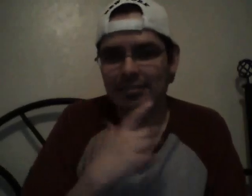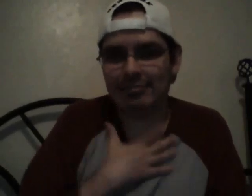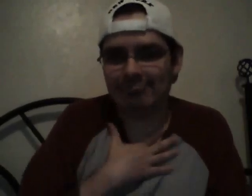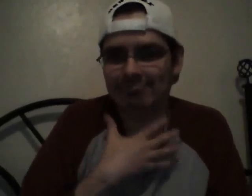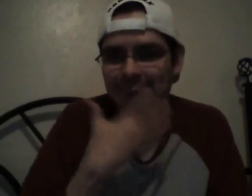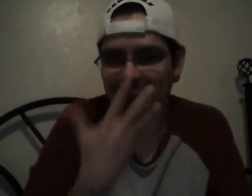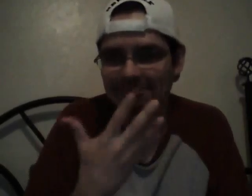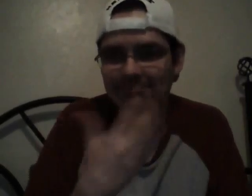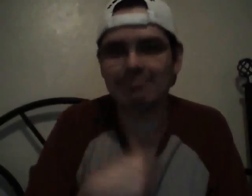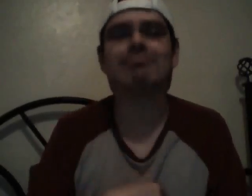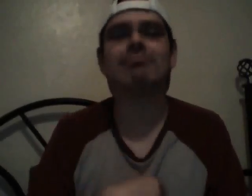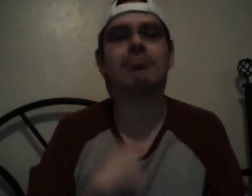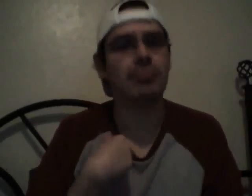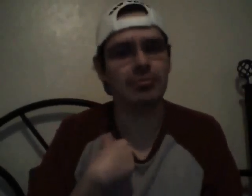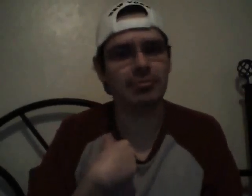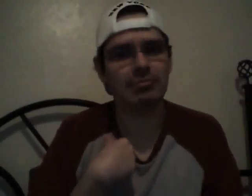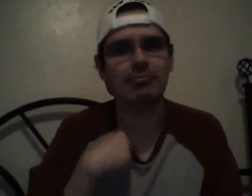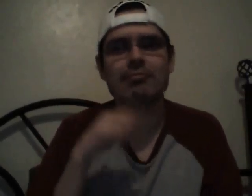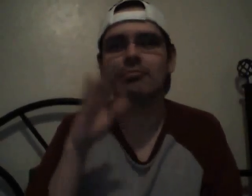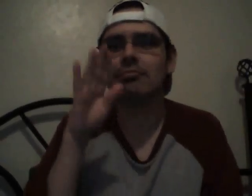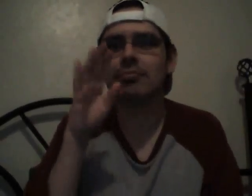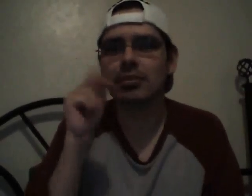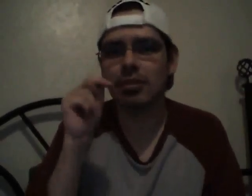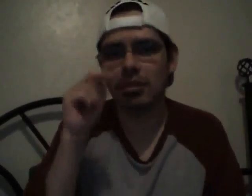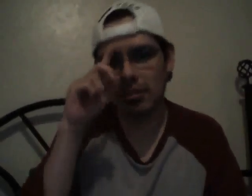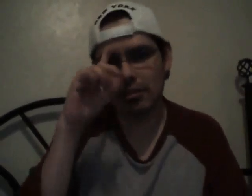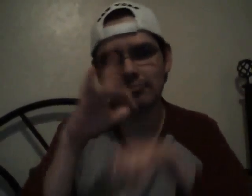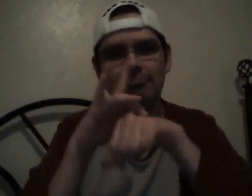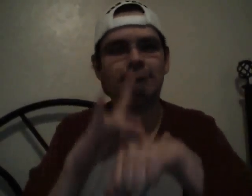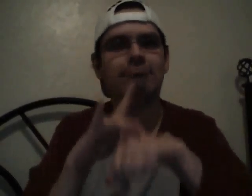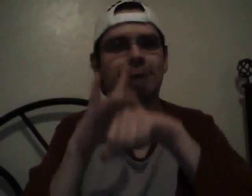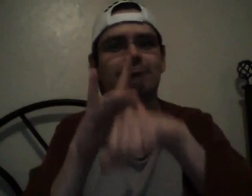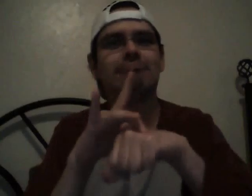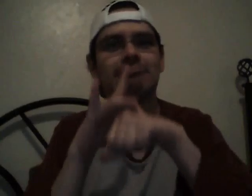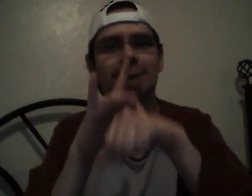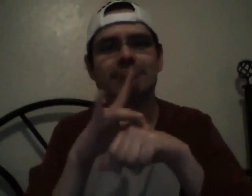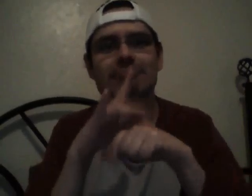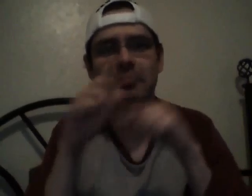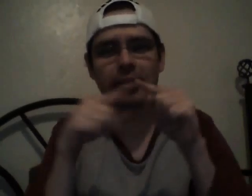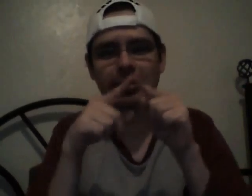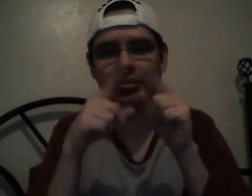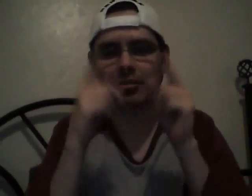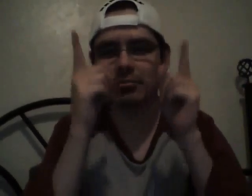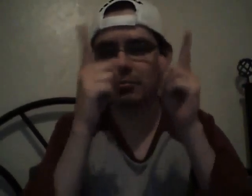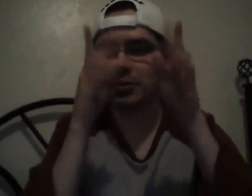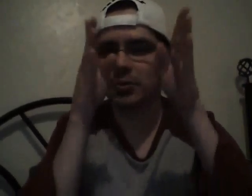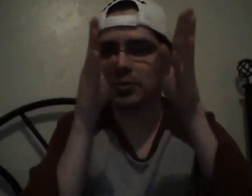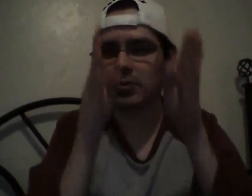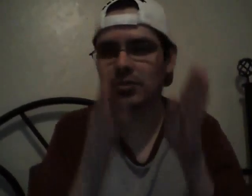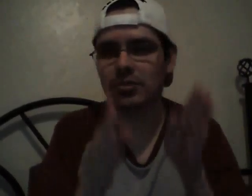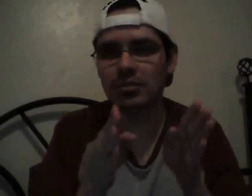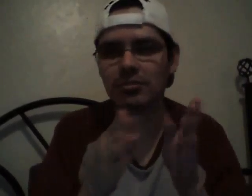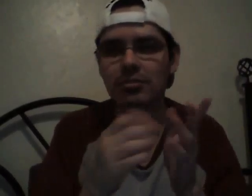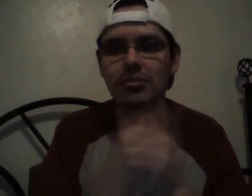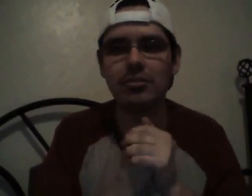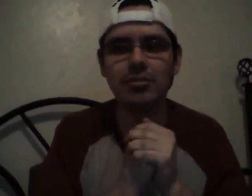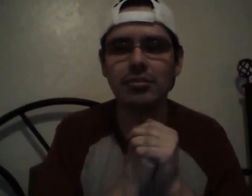rating your service at the money transfer companies and the stores. The check you're given to do all of this with, close to $5,000,